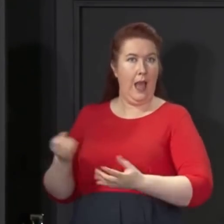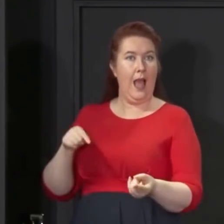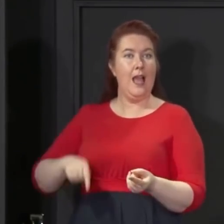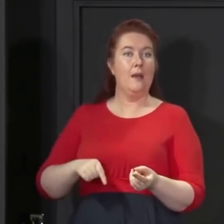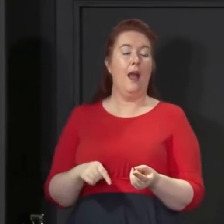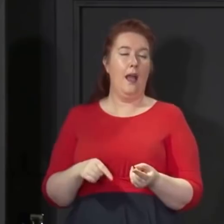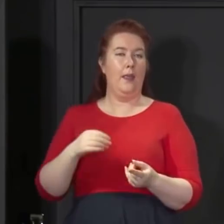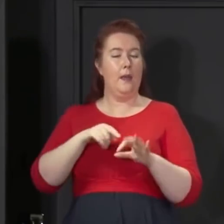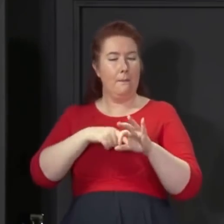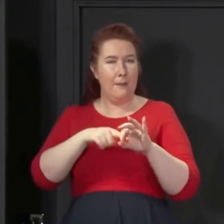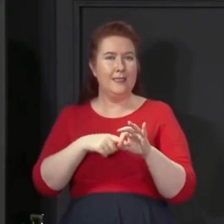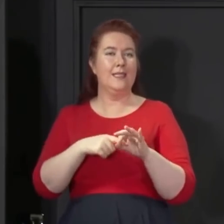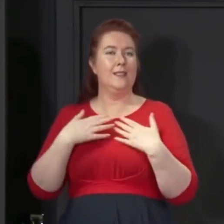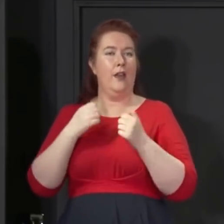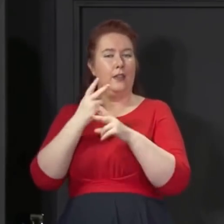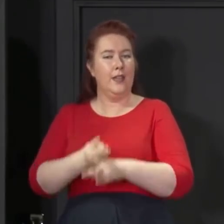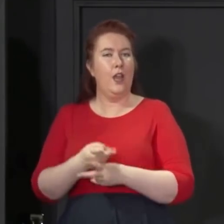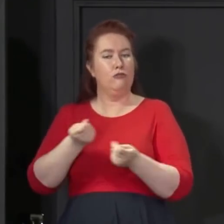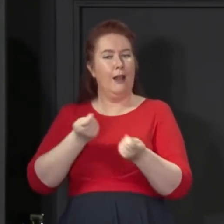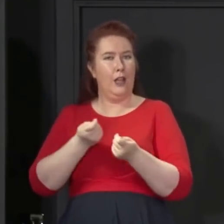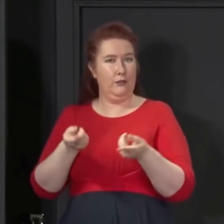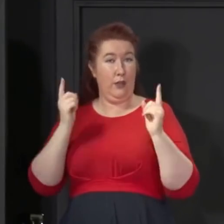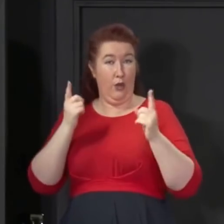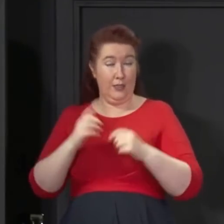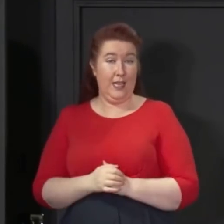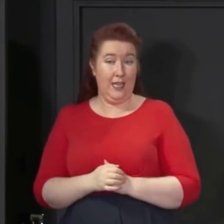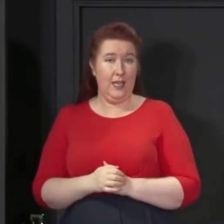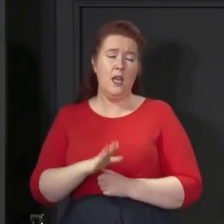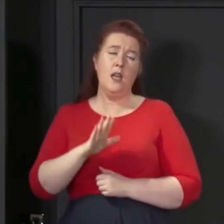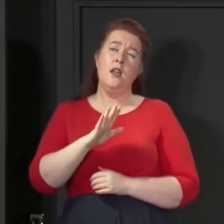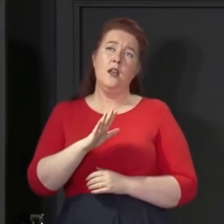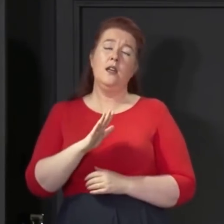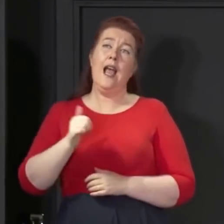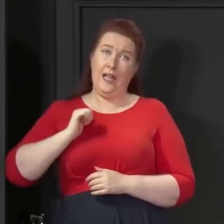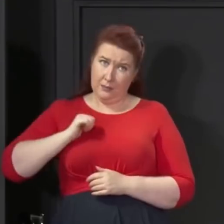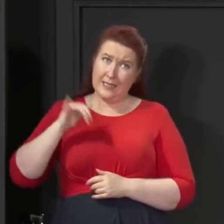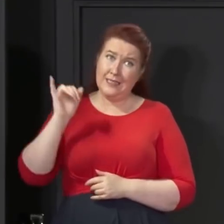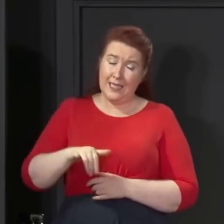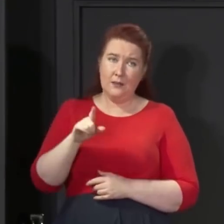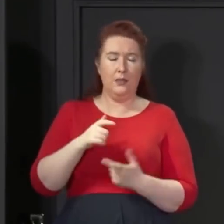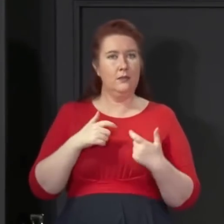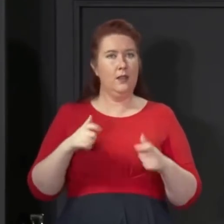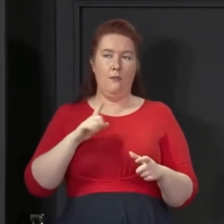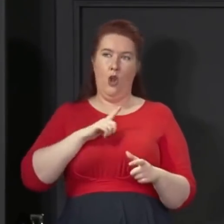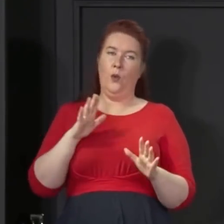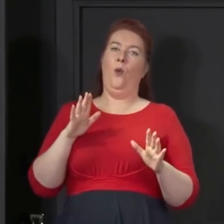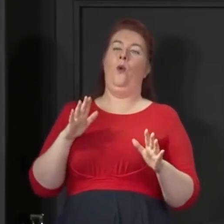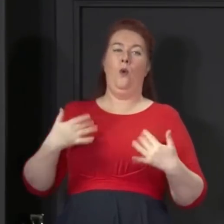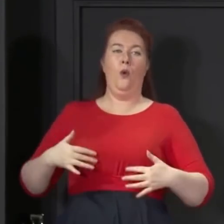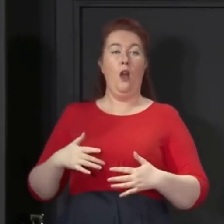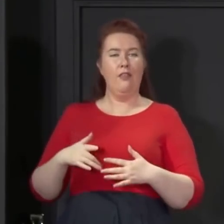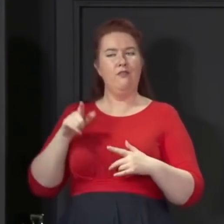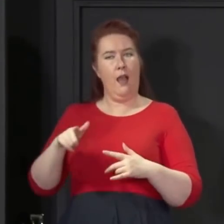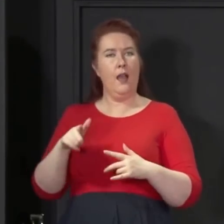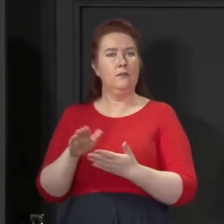Regulatory Authority. This isn't unexpected, but nevertheless, because it confirms that a safe and